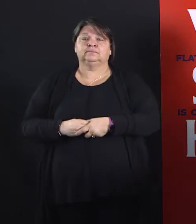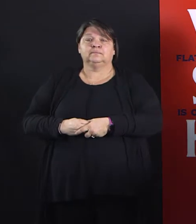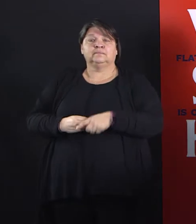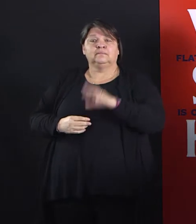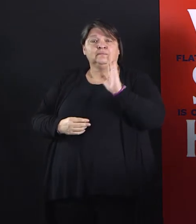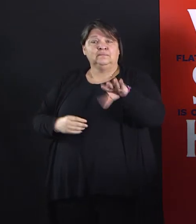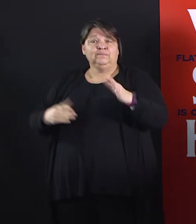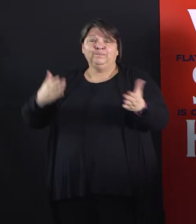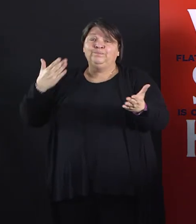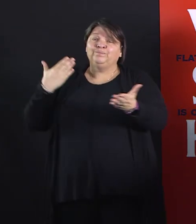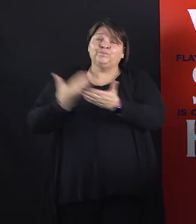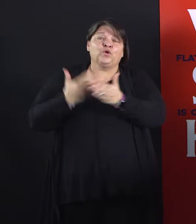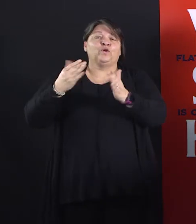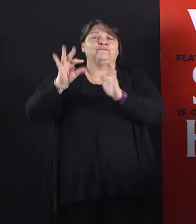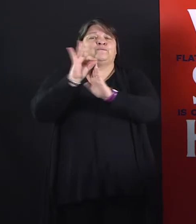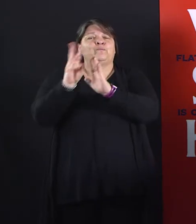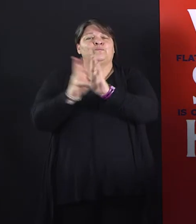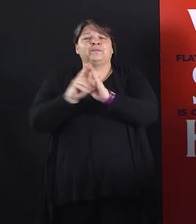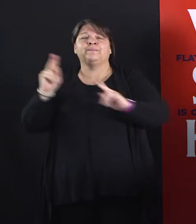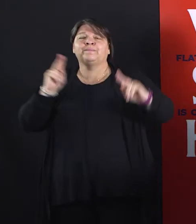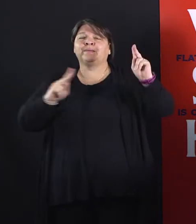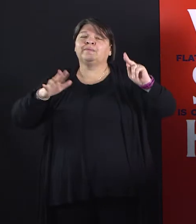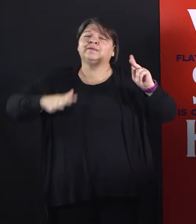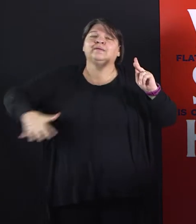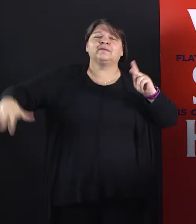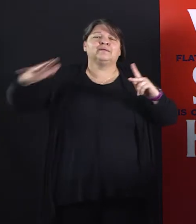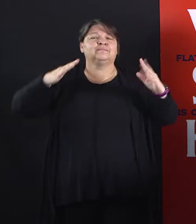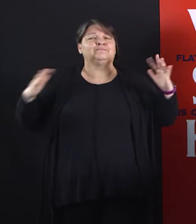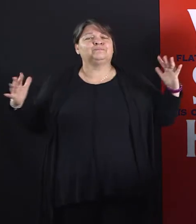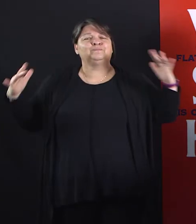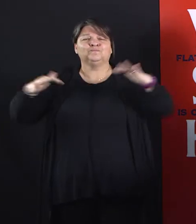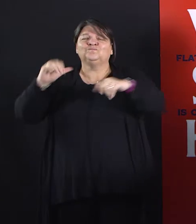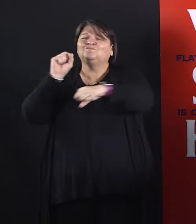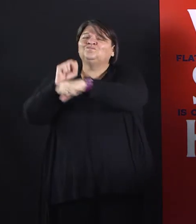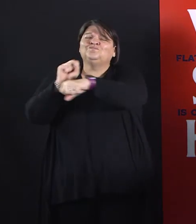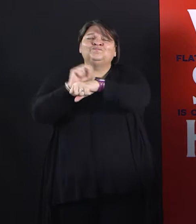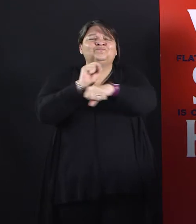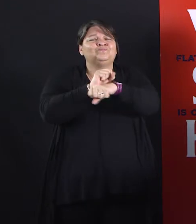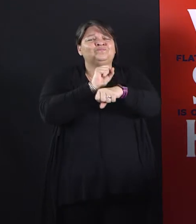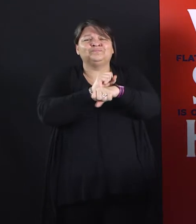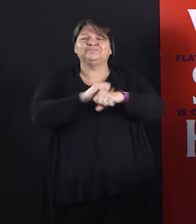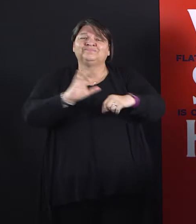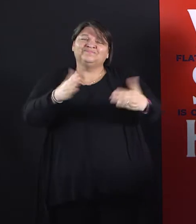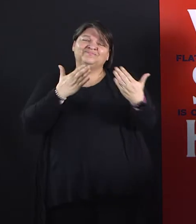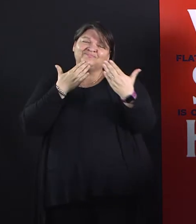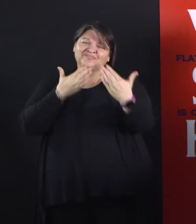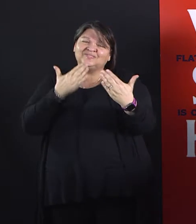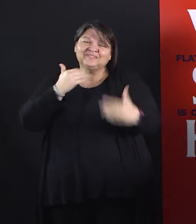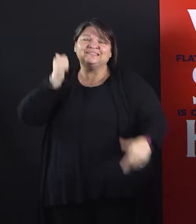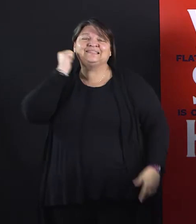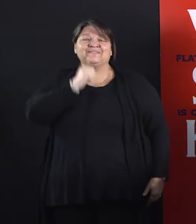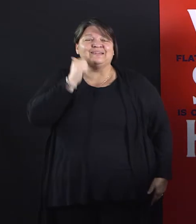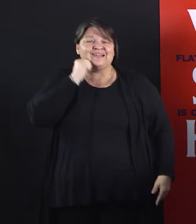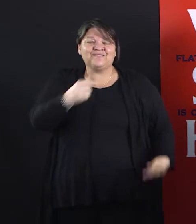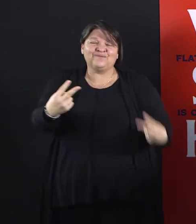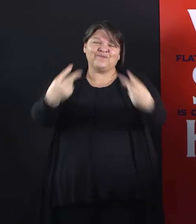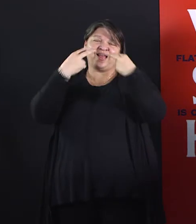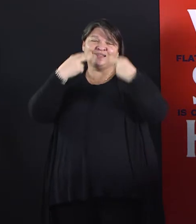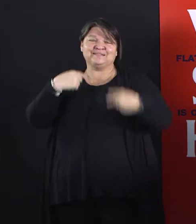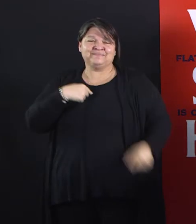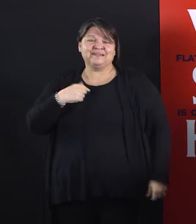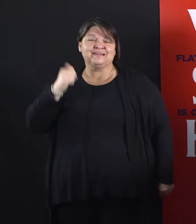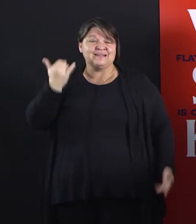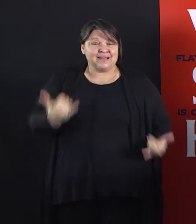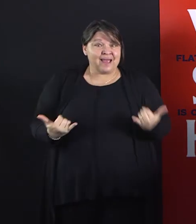I just want to thank you all for tuning in and listening to us daily, for being with us. And once again, I want to thank our first